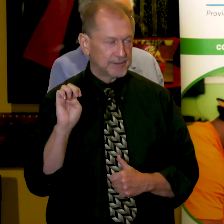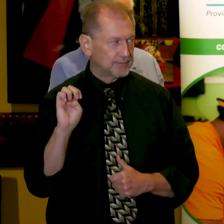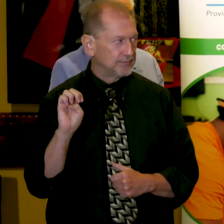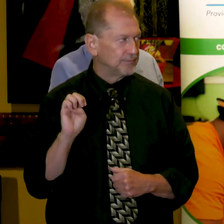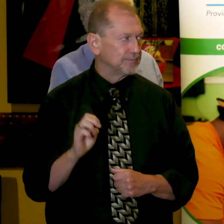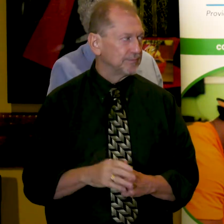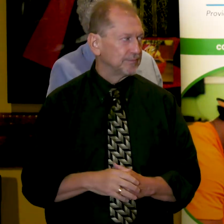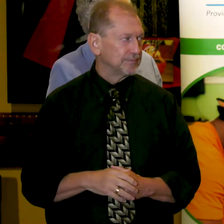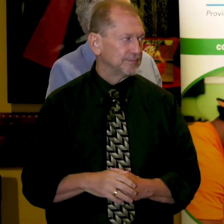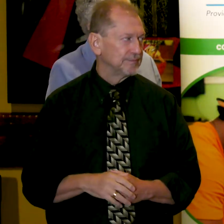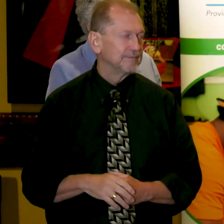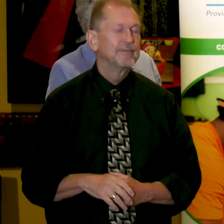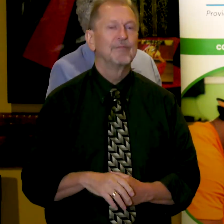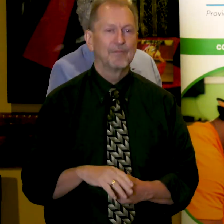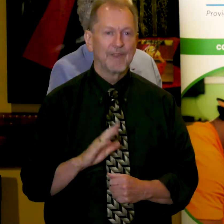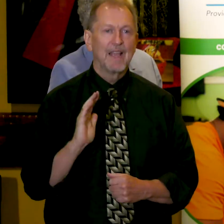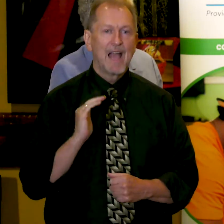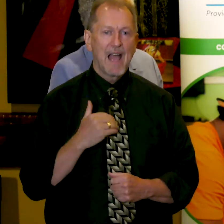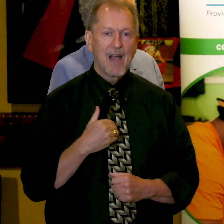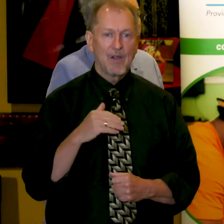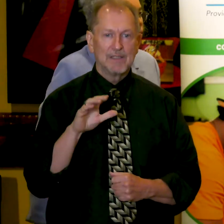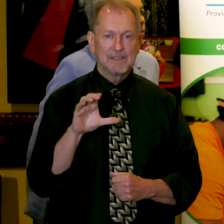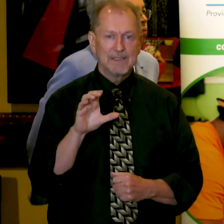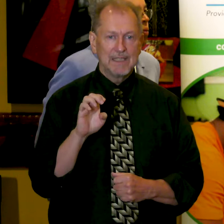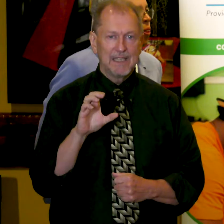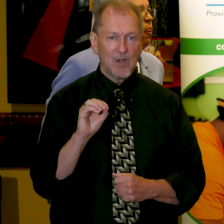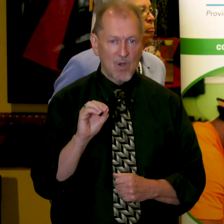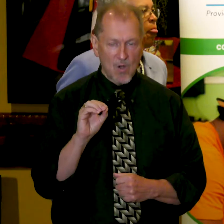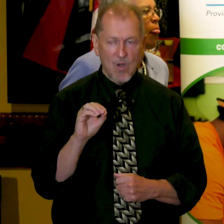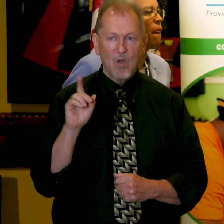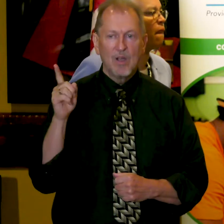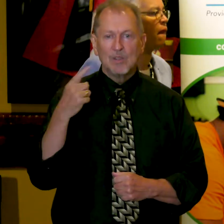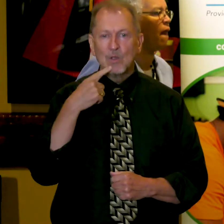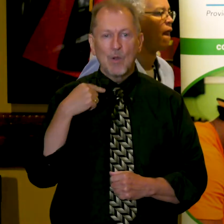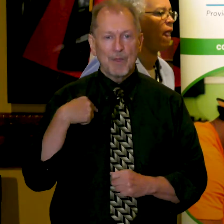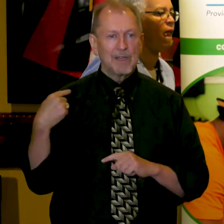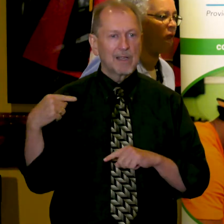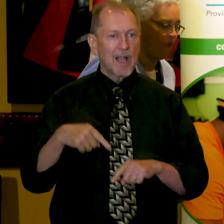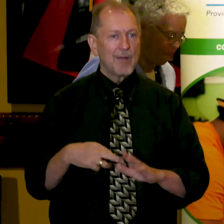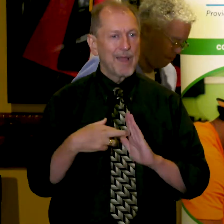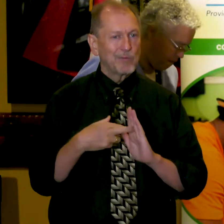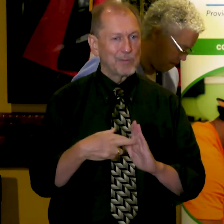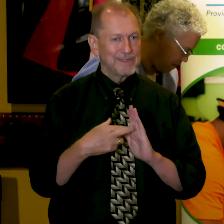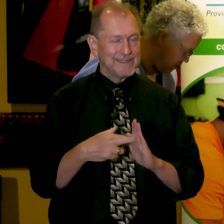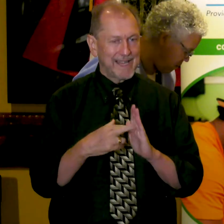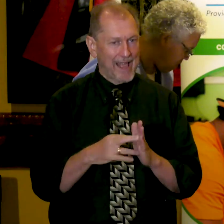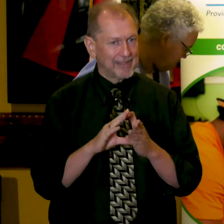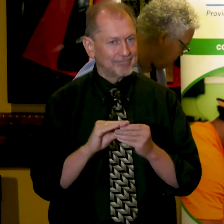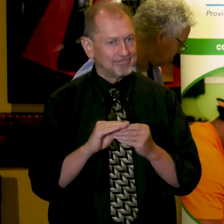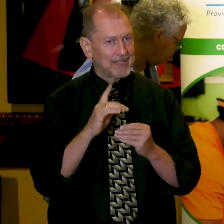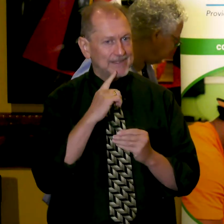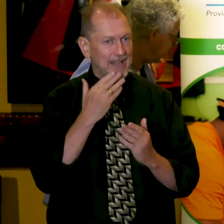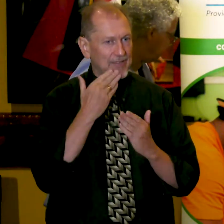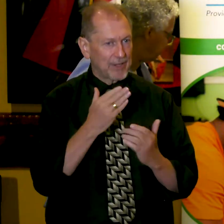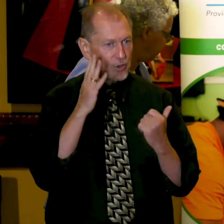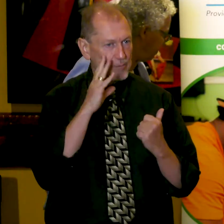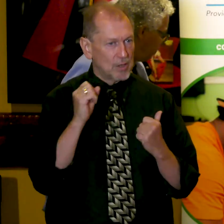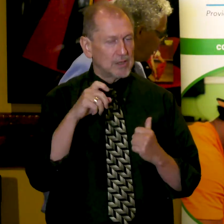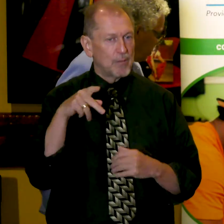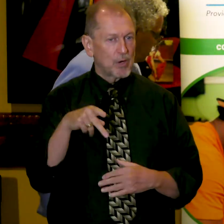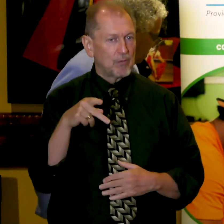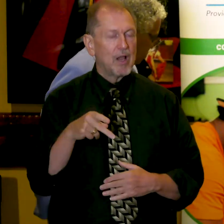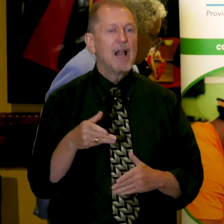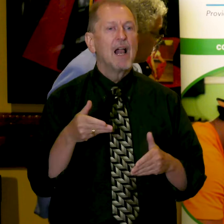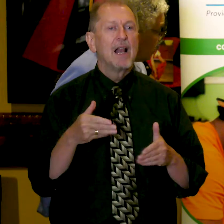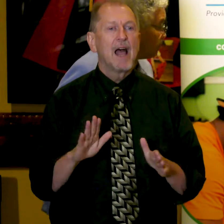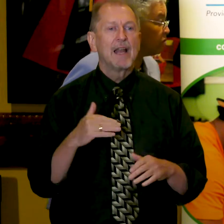On behalf of our CEO Jaime DiPaulo, I want to say thank you President Fred Winkle for allowing our chamber